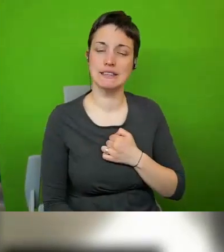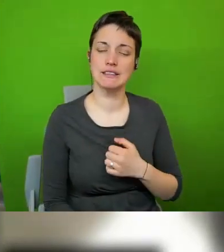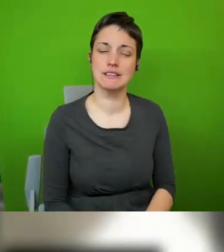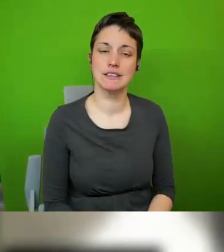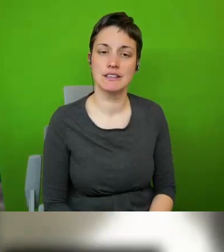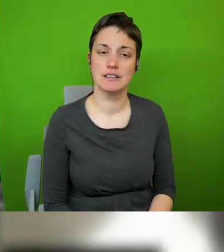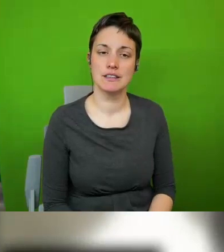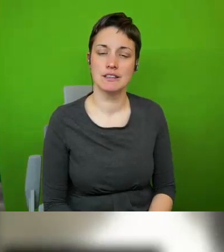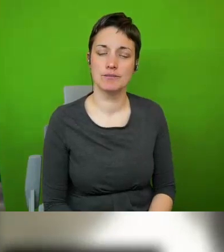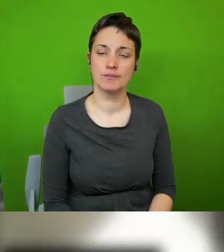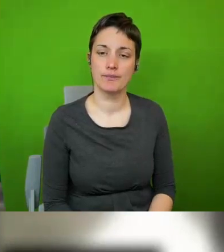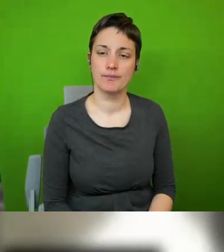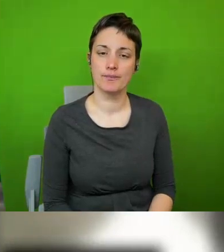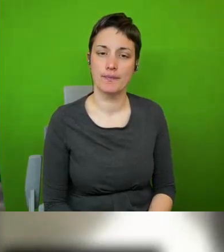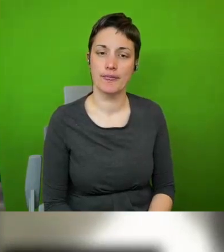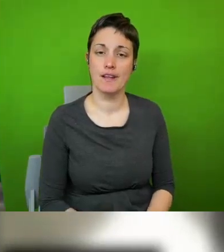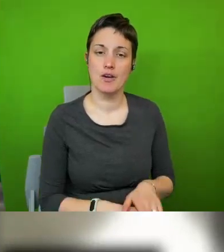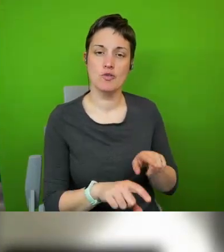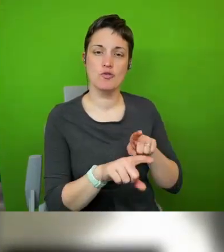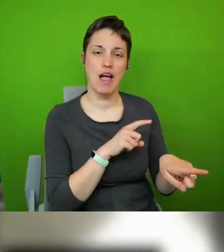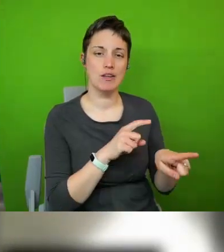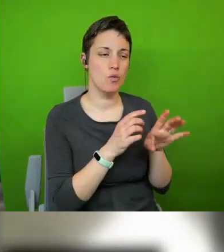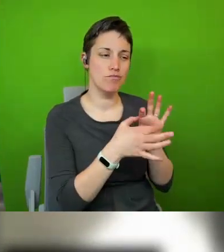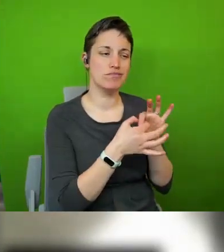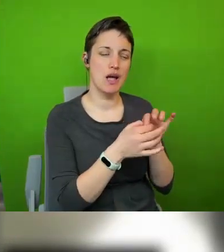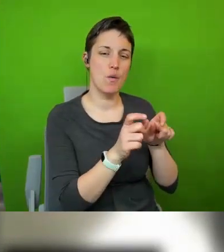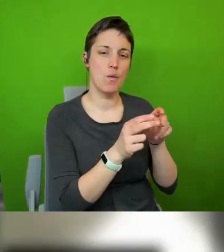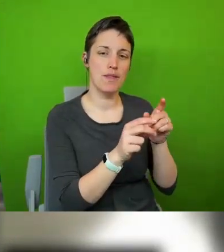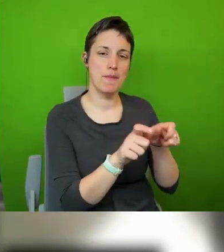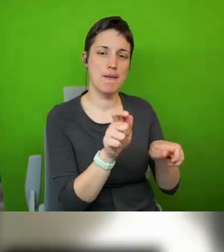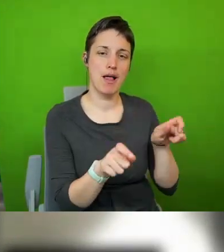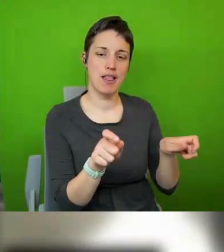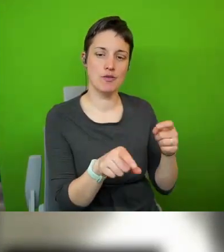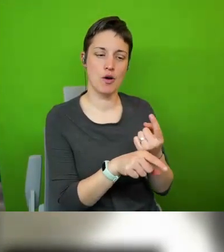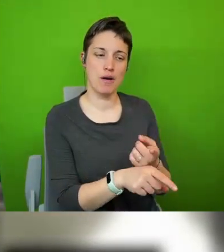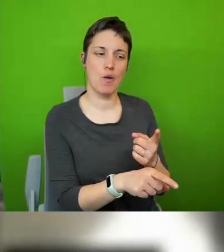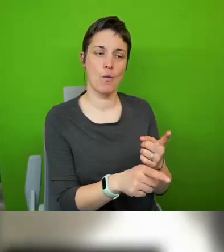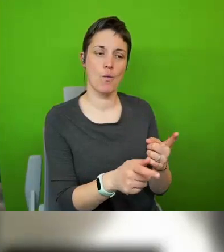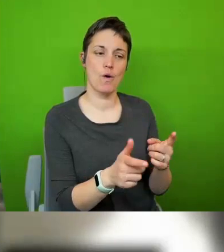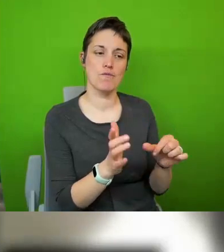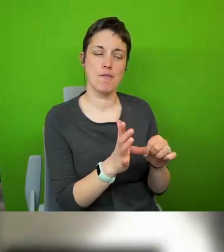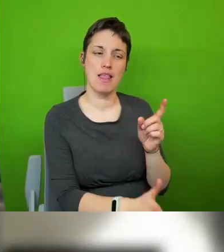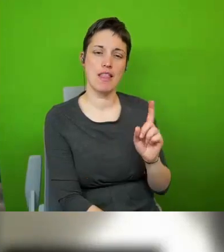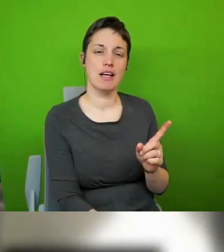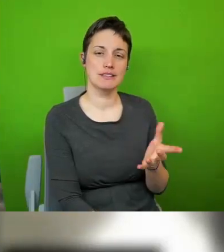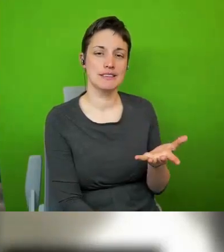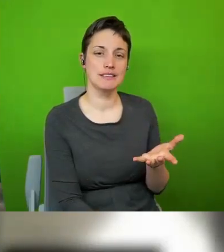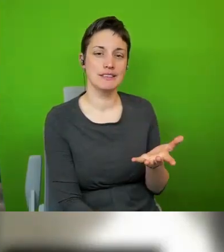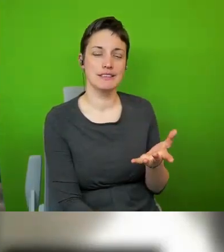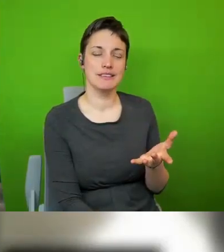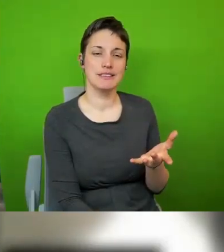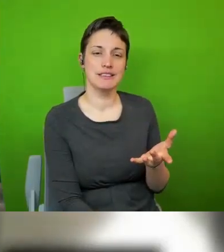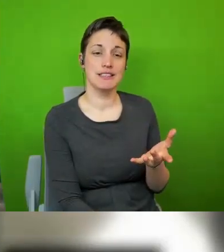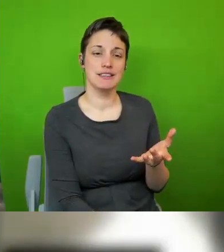um is much more problematic i would say um and it would also mean some more robustness by